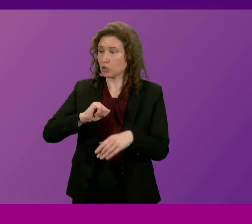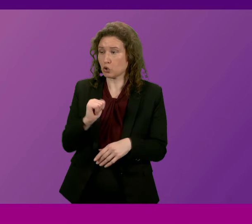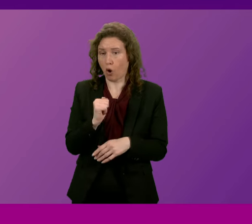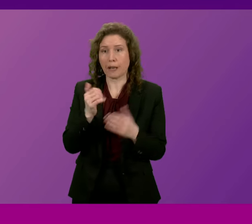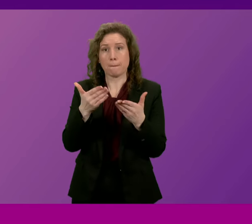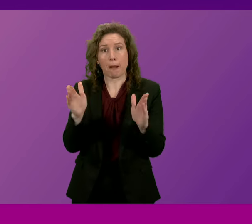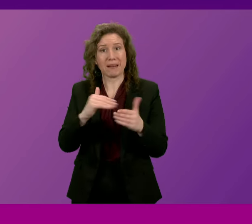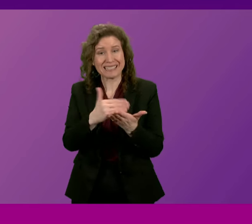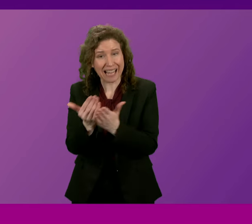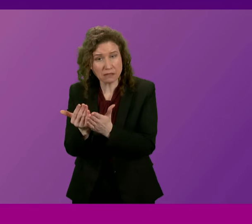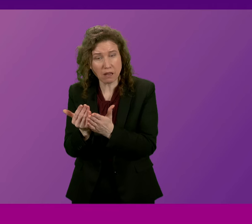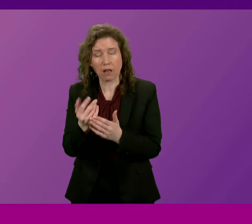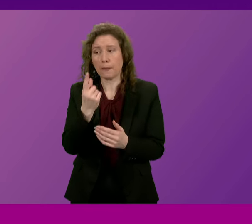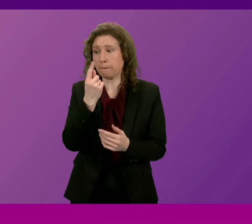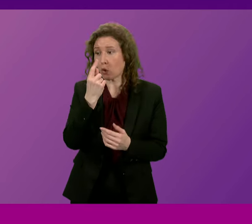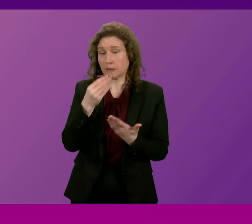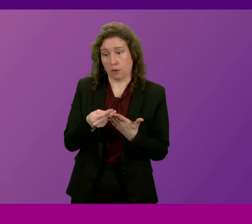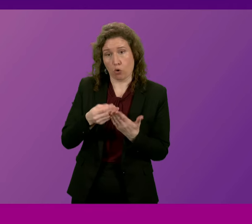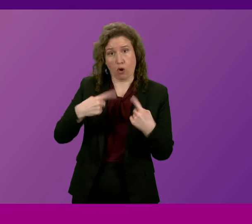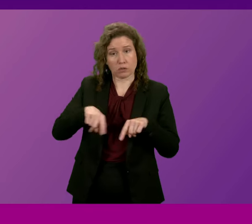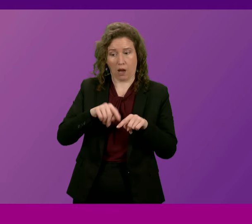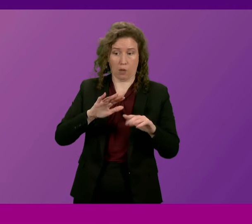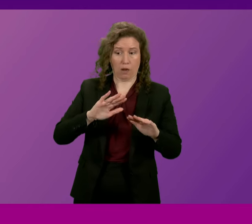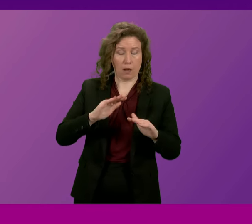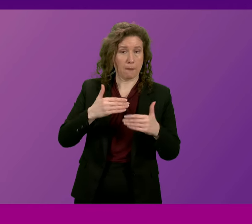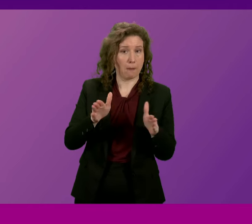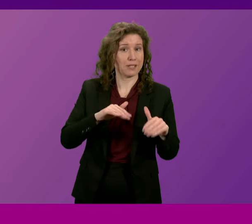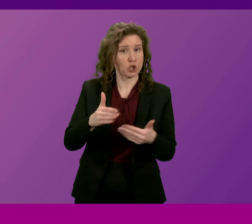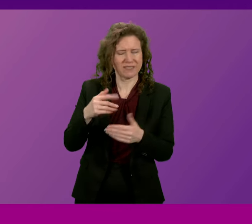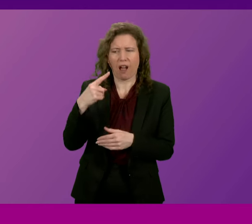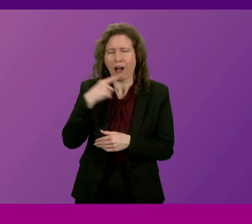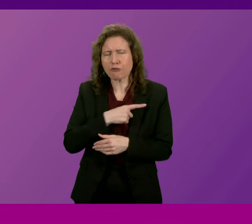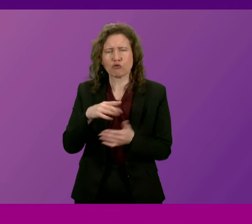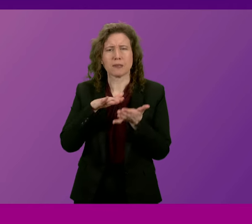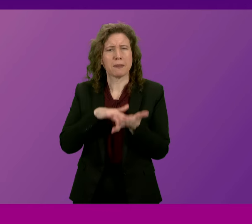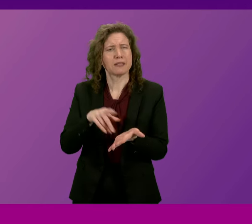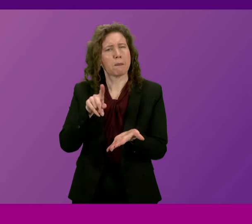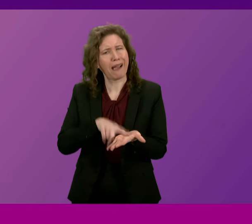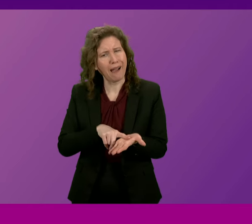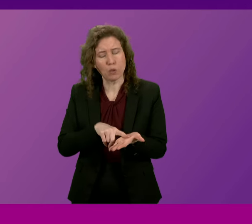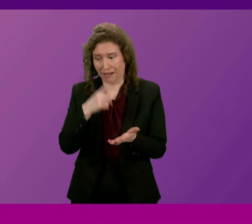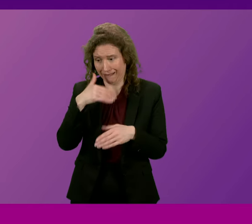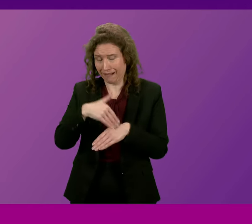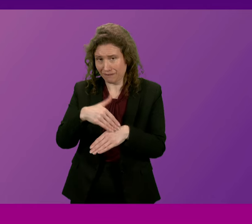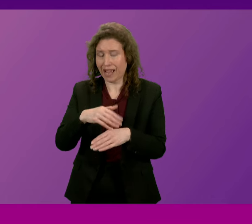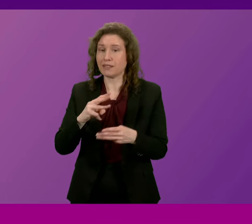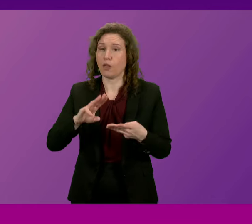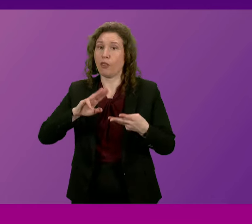impact on Scotland's public sector potentially costing our public services hundreds of millions of pounds and impact the third